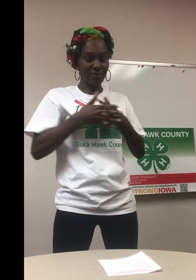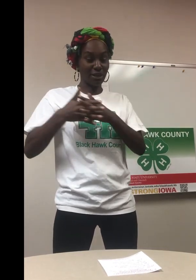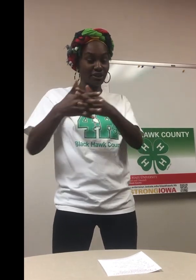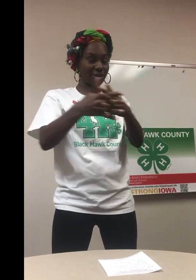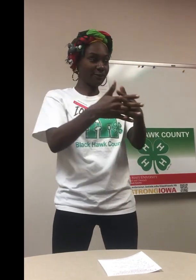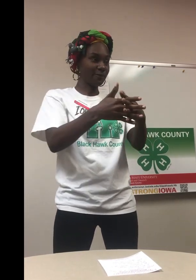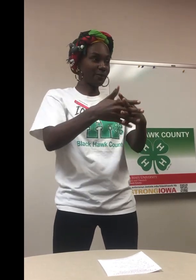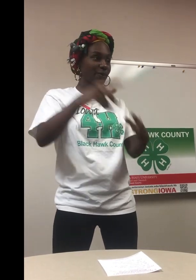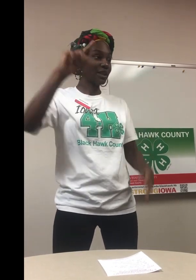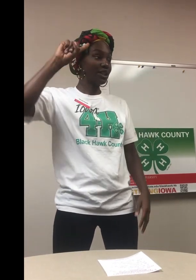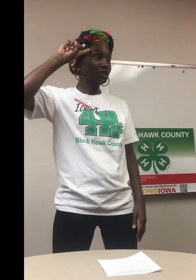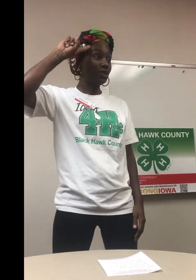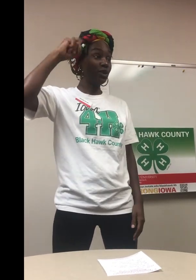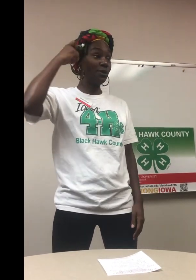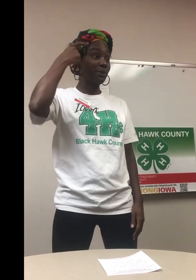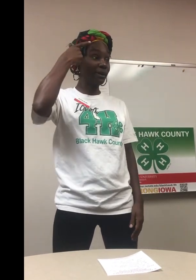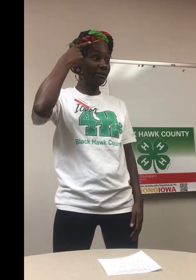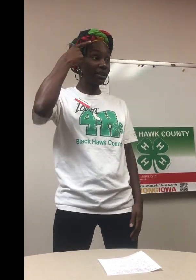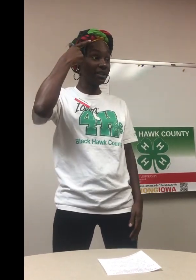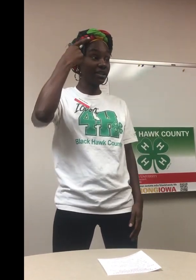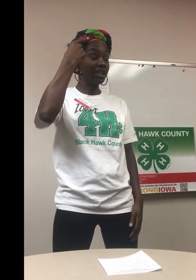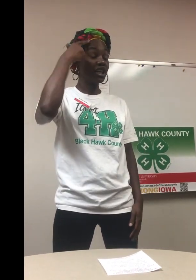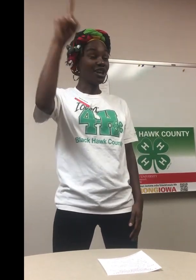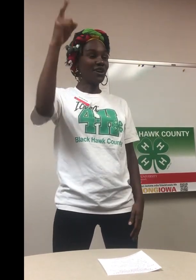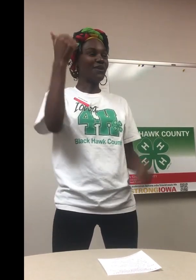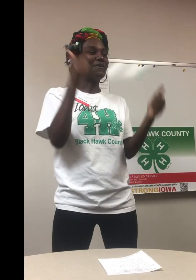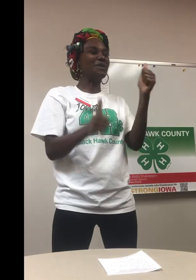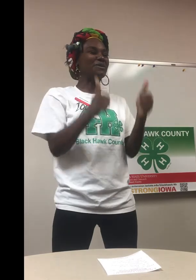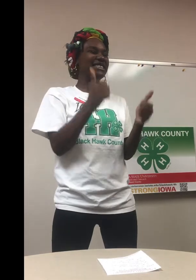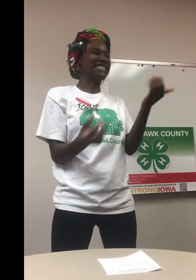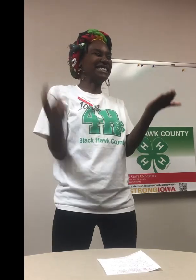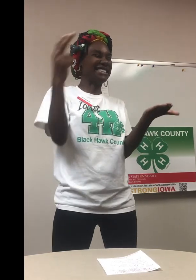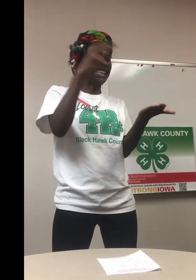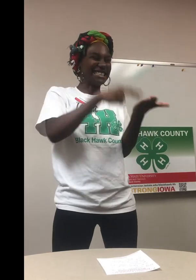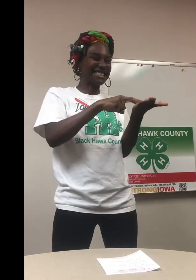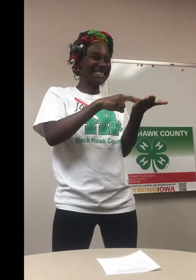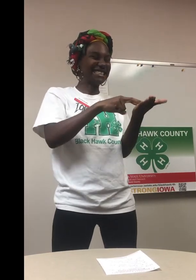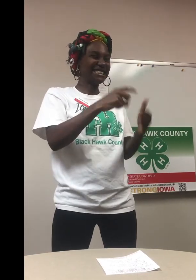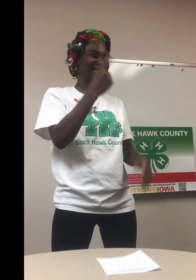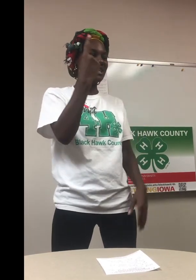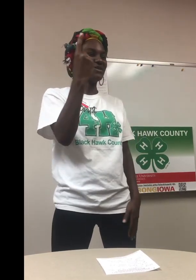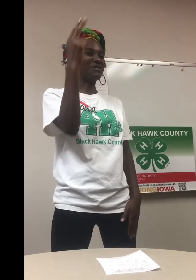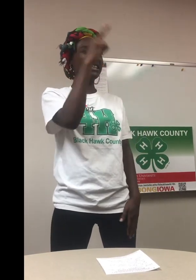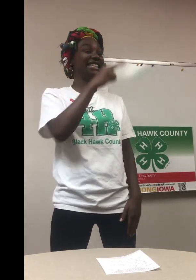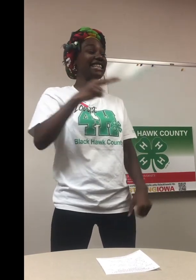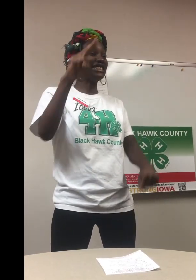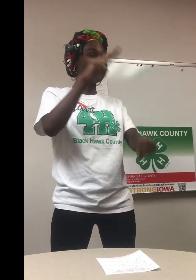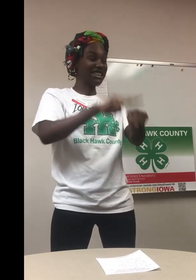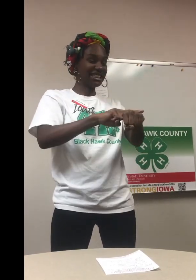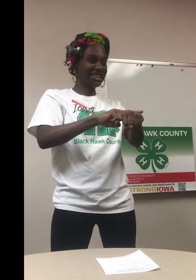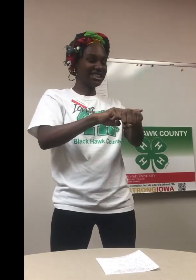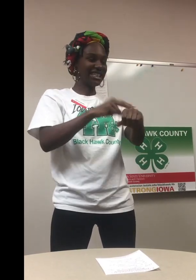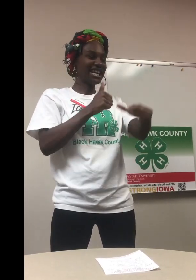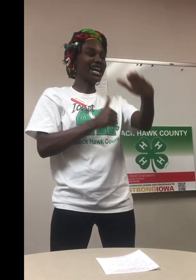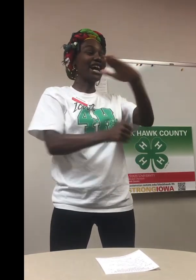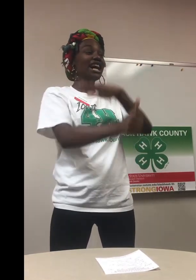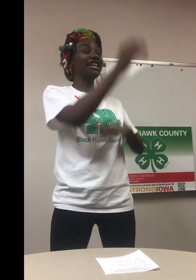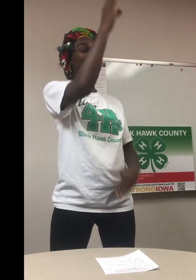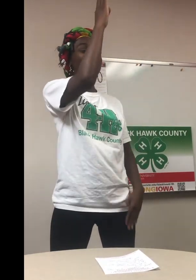America, and to the republic, the for which it stands, one nation, under